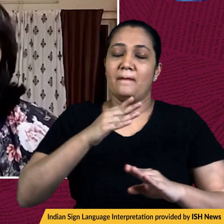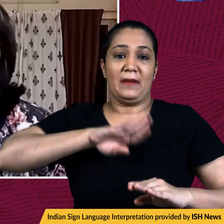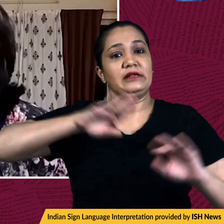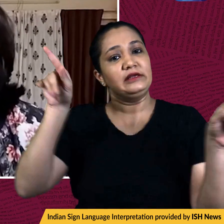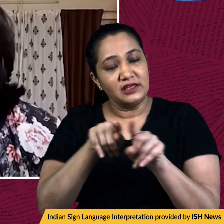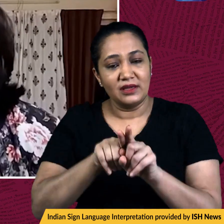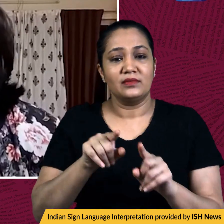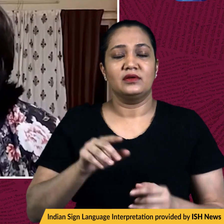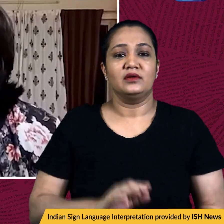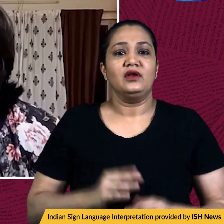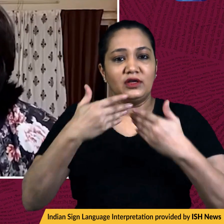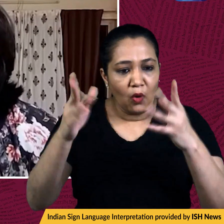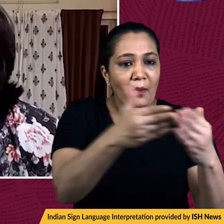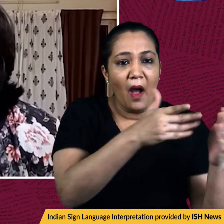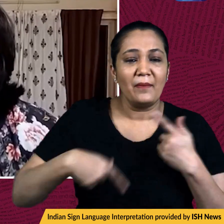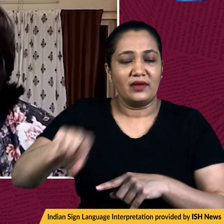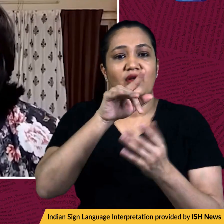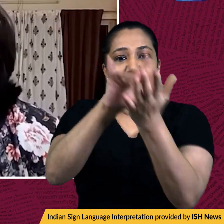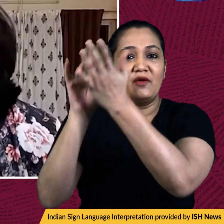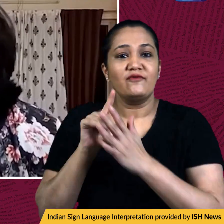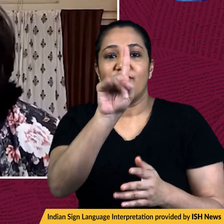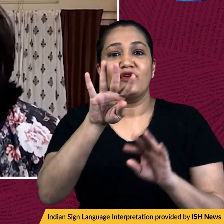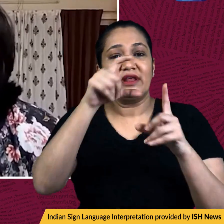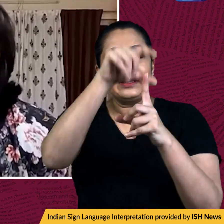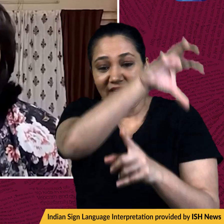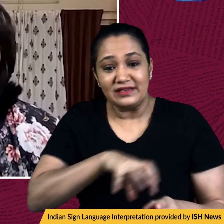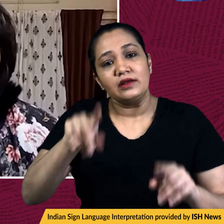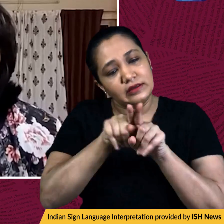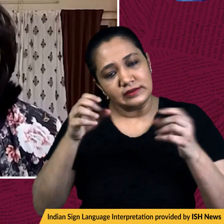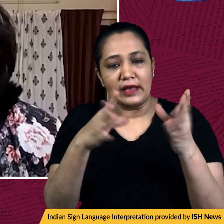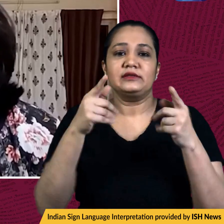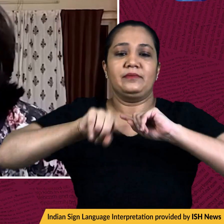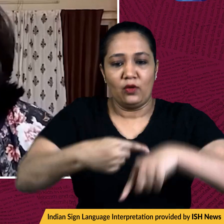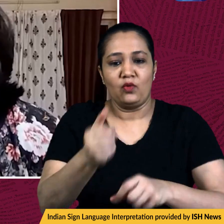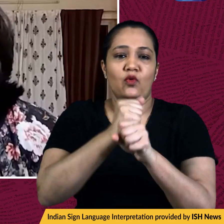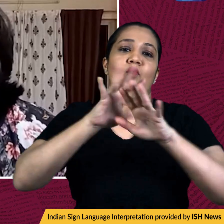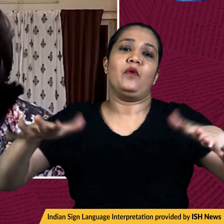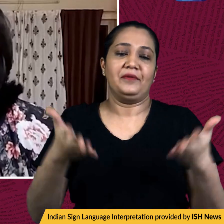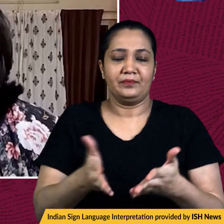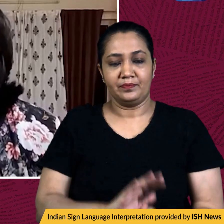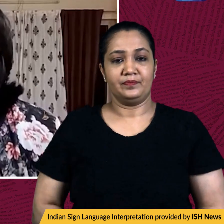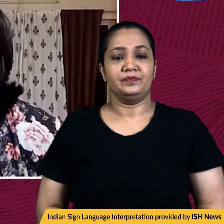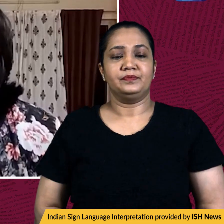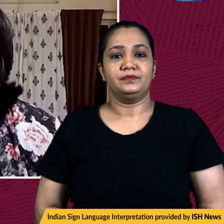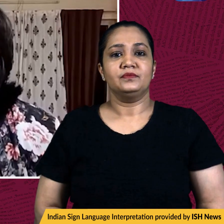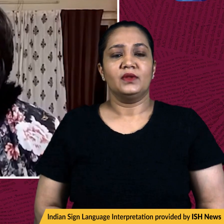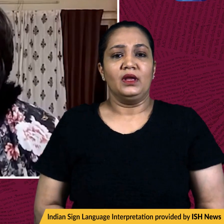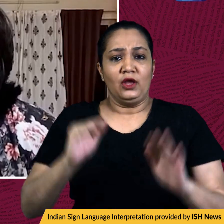it would be easing restrictions in 14 of its districts. Meanwhile, in New Zealand,